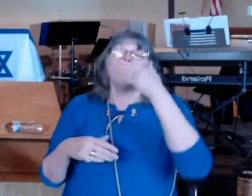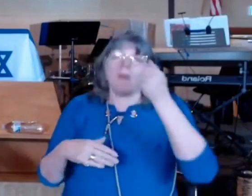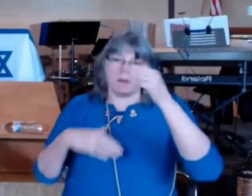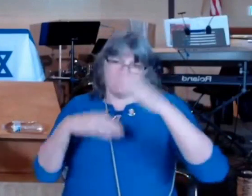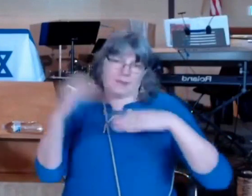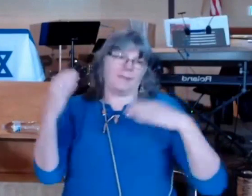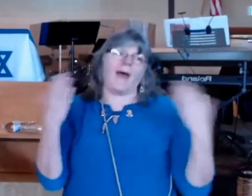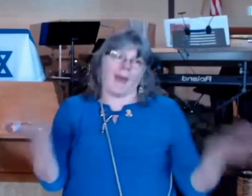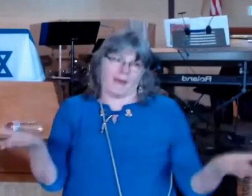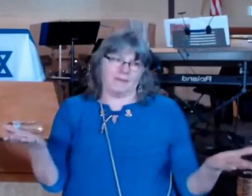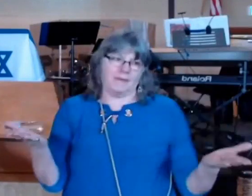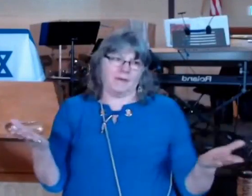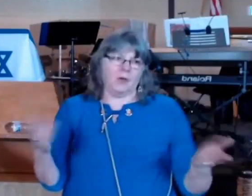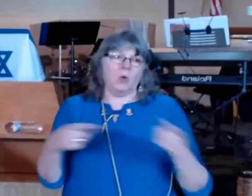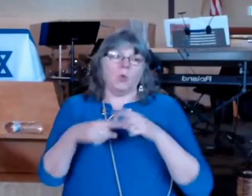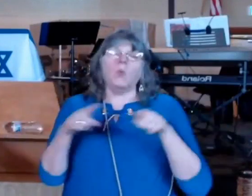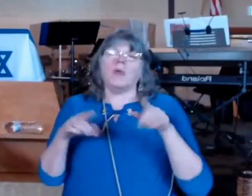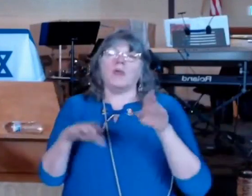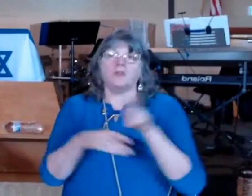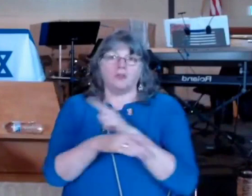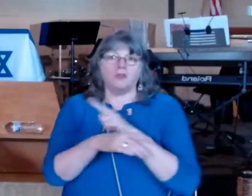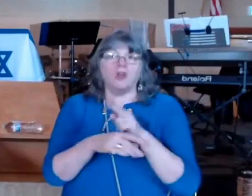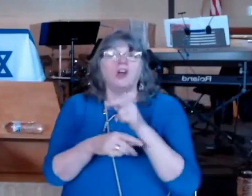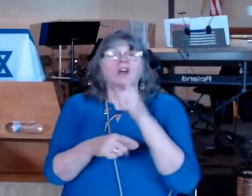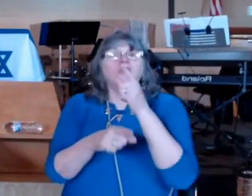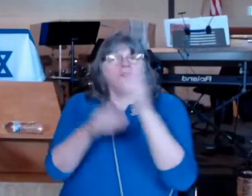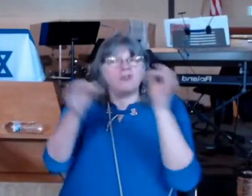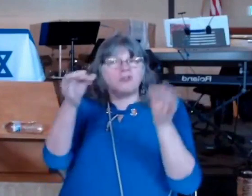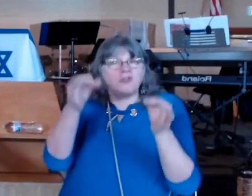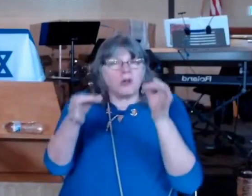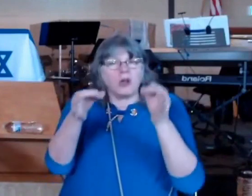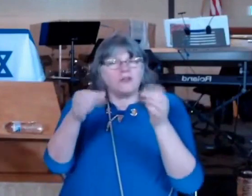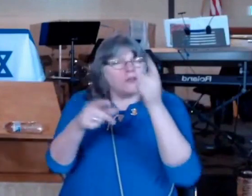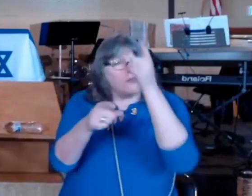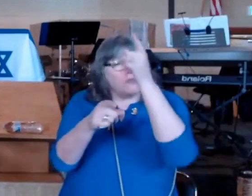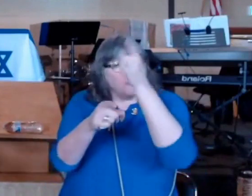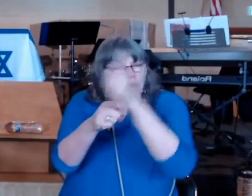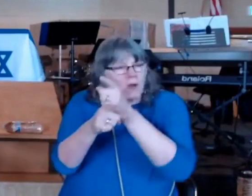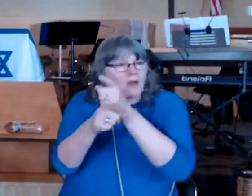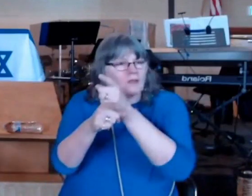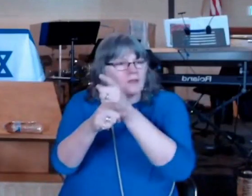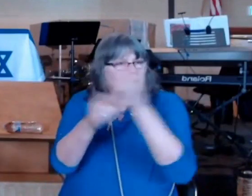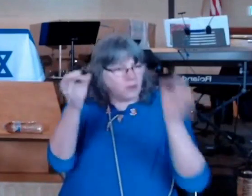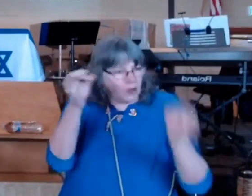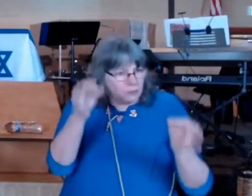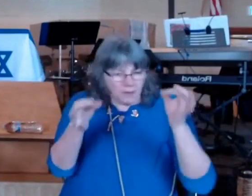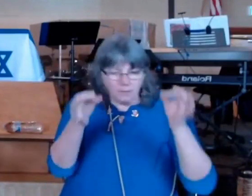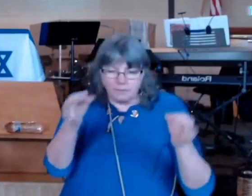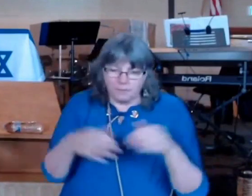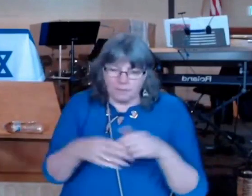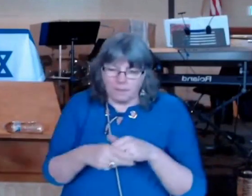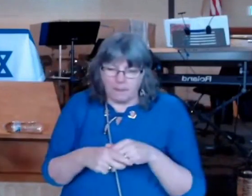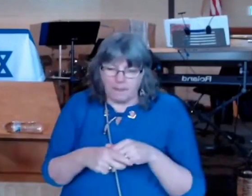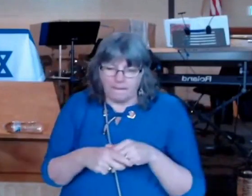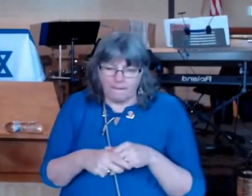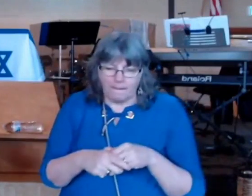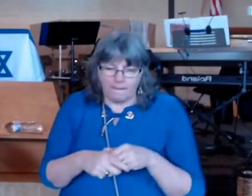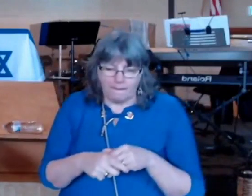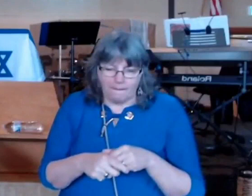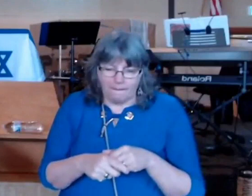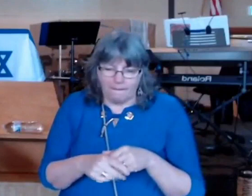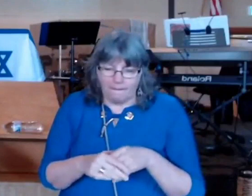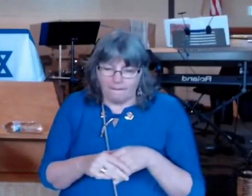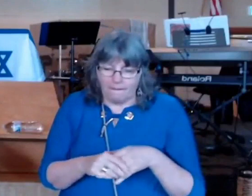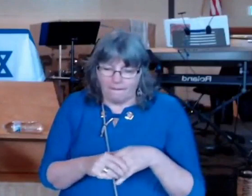be more concerned about being self-righteously publicizing other